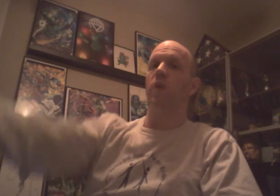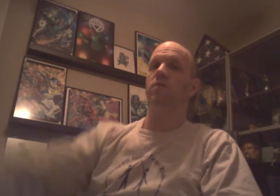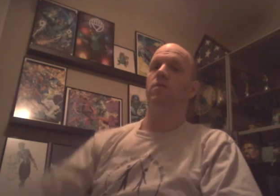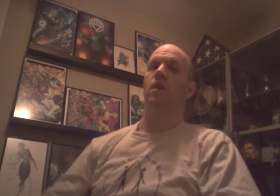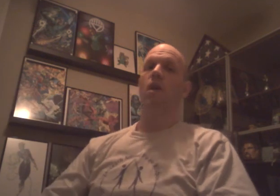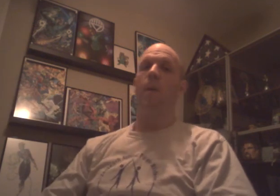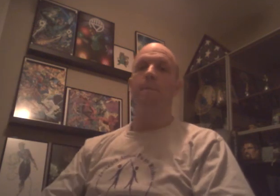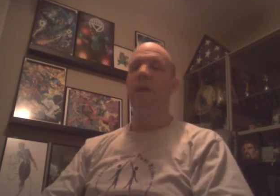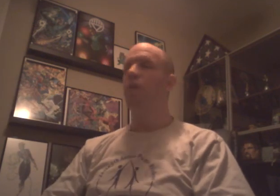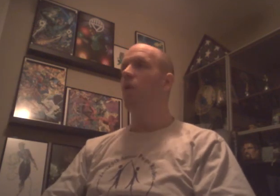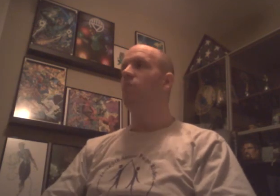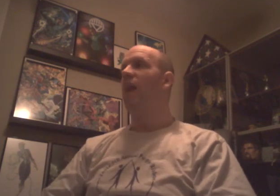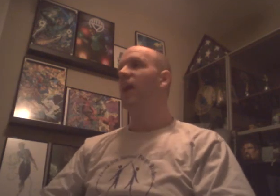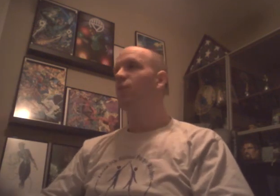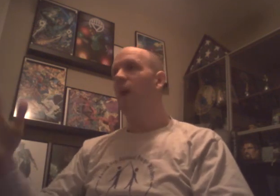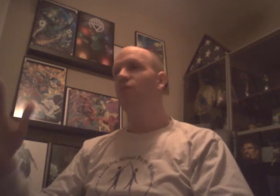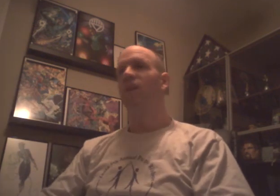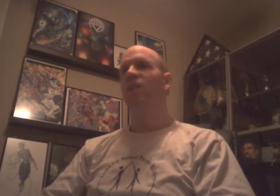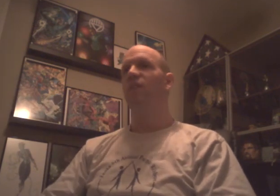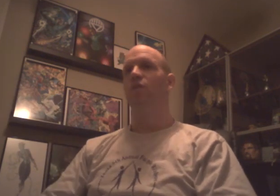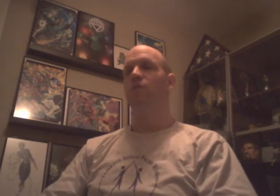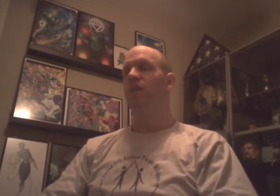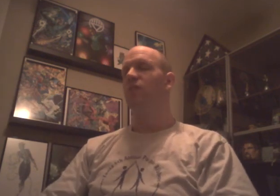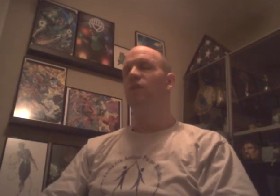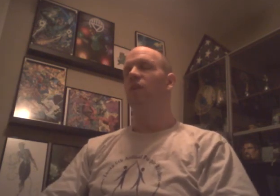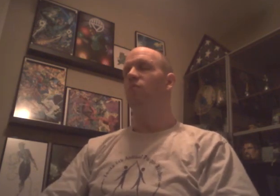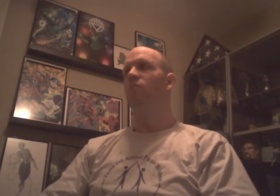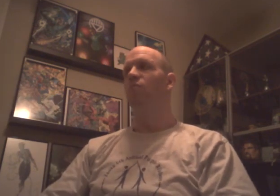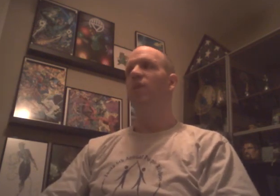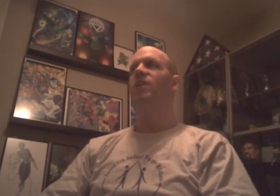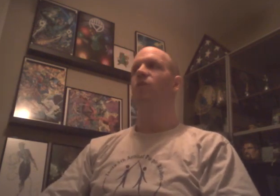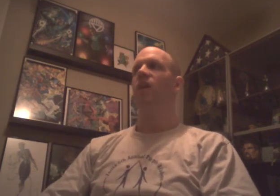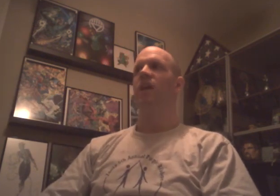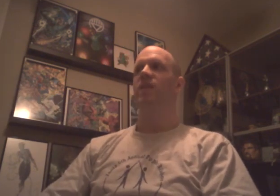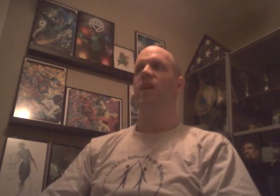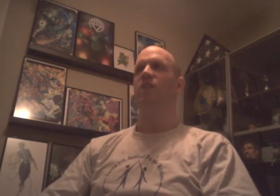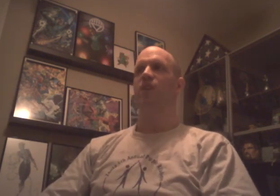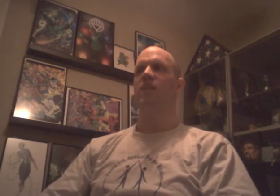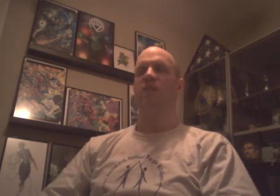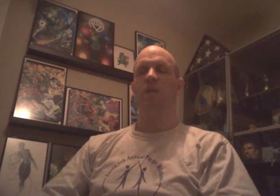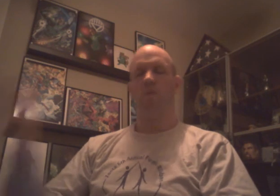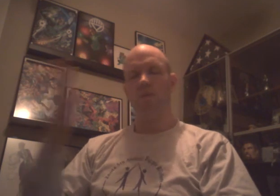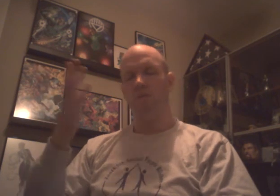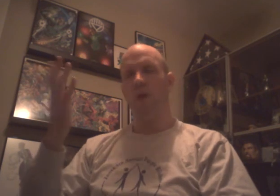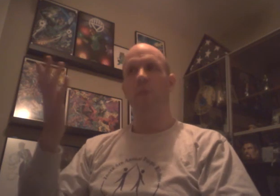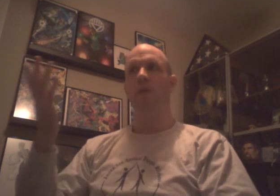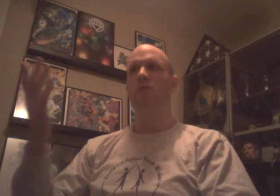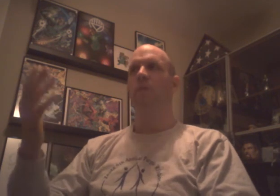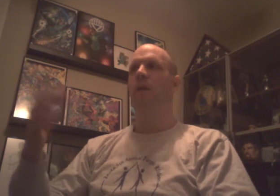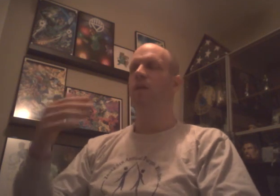it. Make your own match. Why is there getting the victory? Because you know. Bray is going on. Take on John Cena. We'll probably lose at Mania.